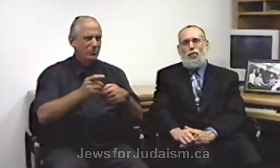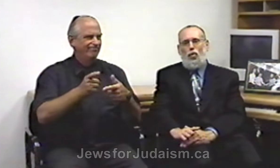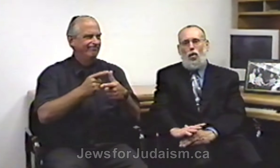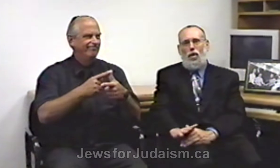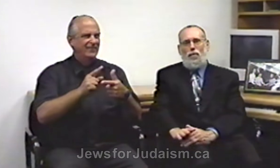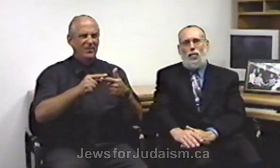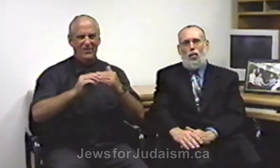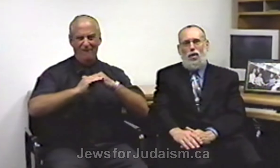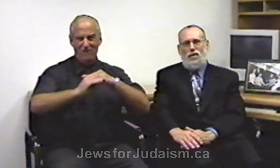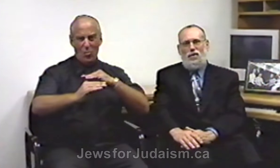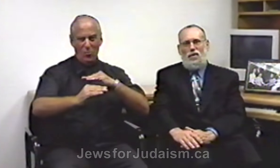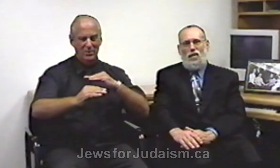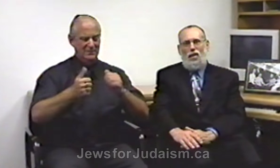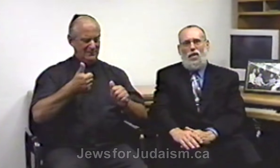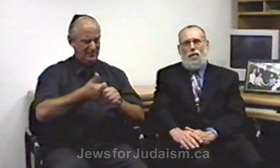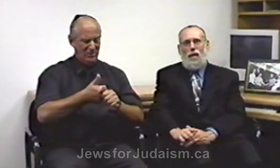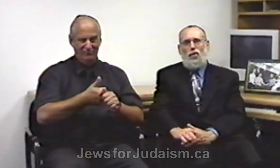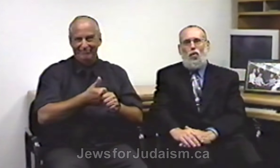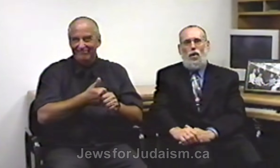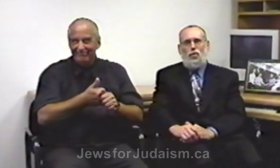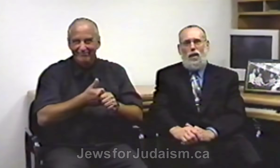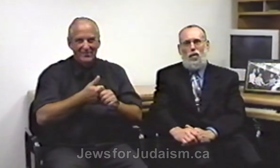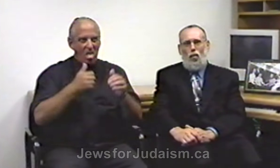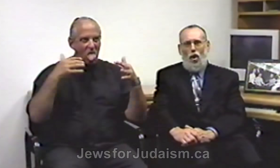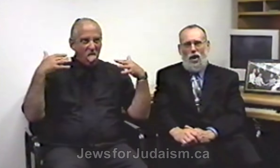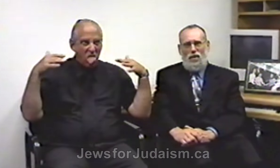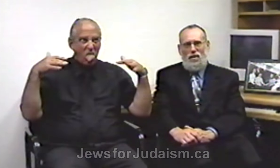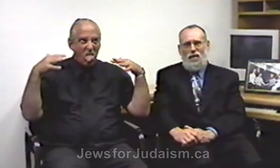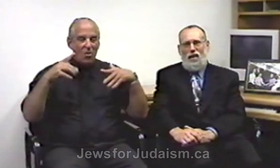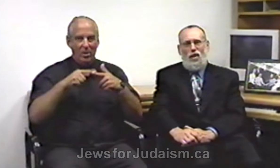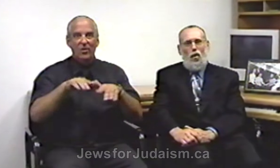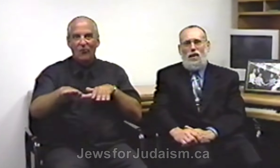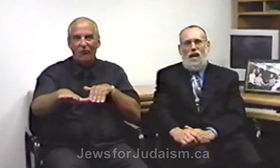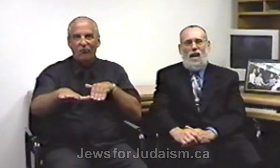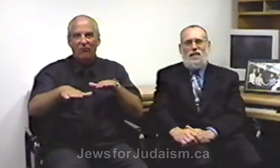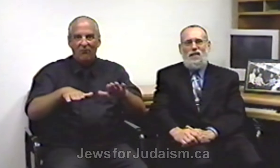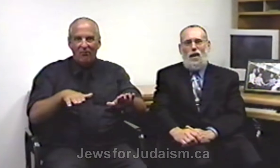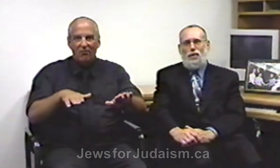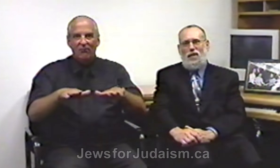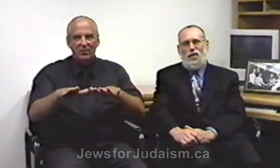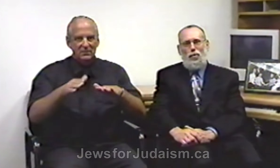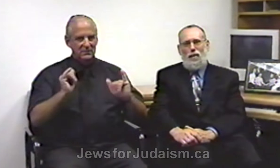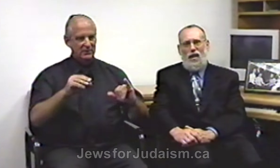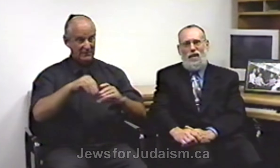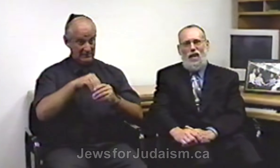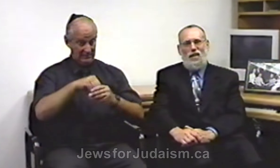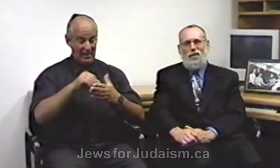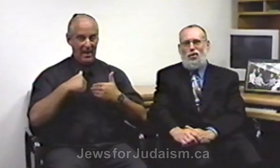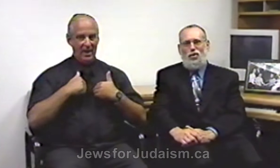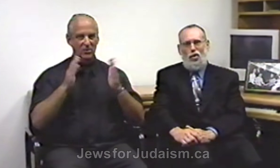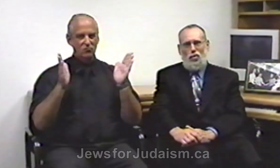floor boards made noise when he walked and all he had inside was a little bed and a little stove